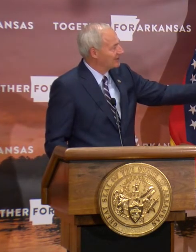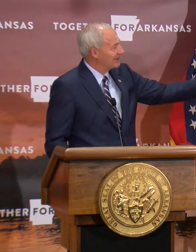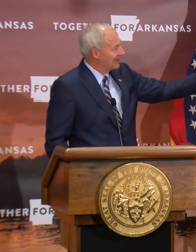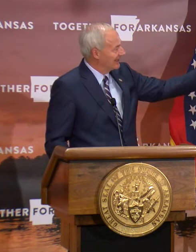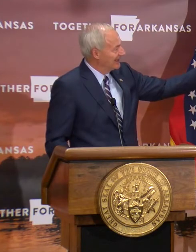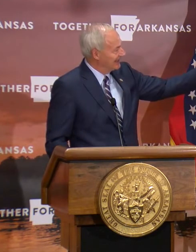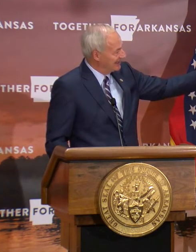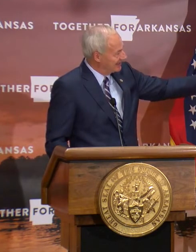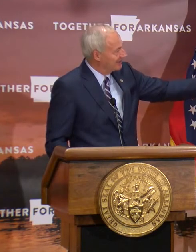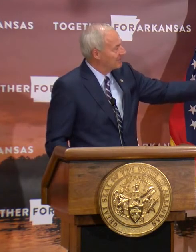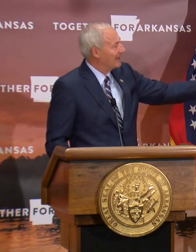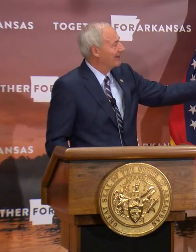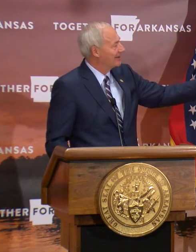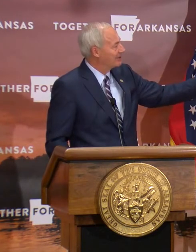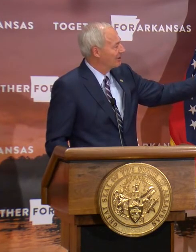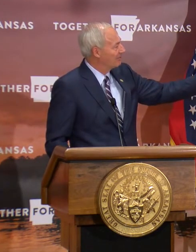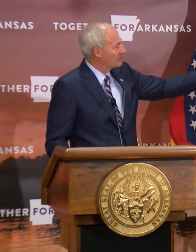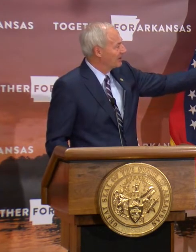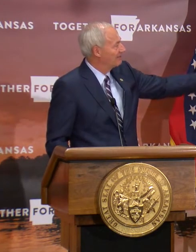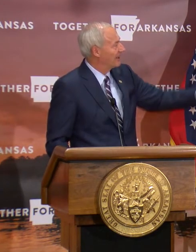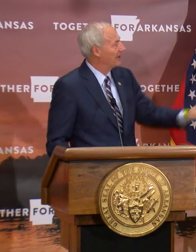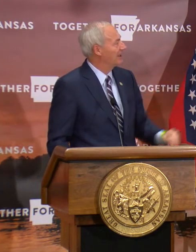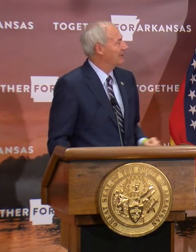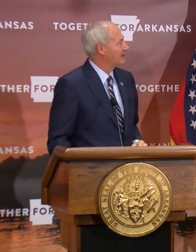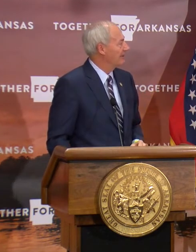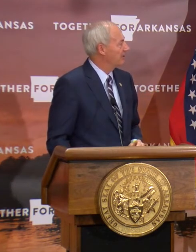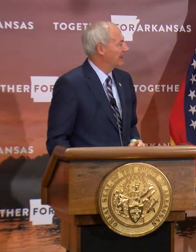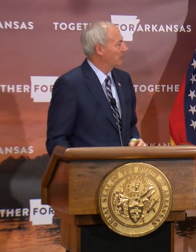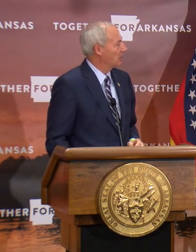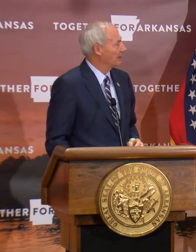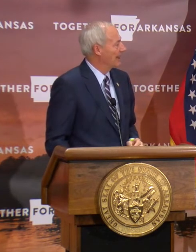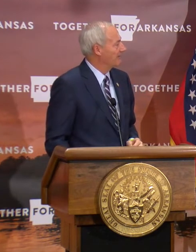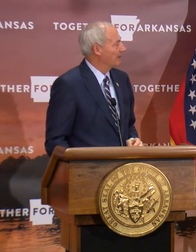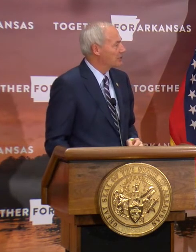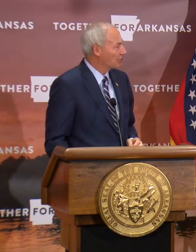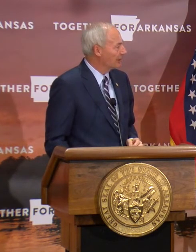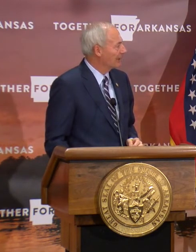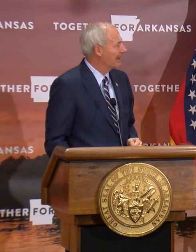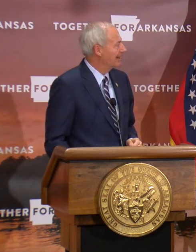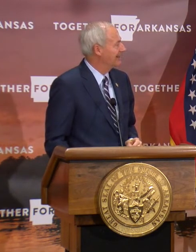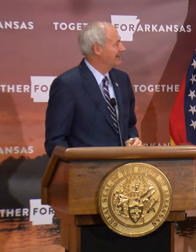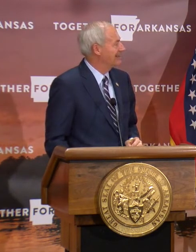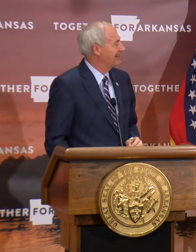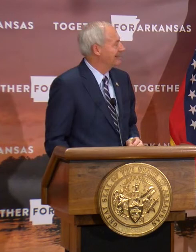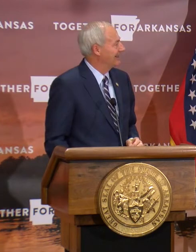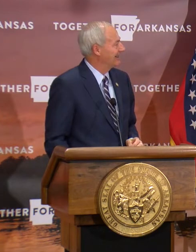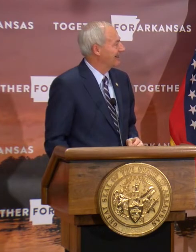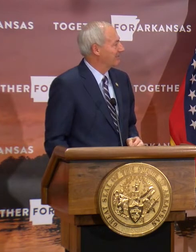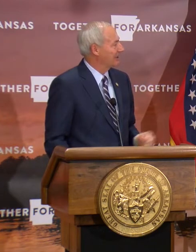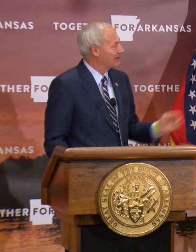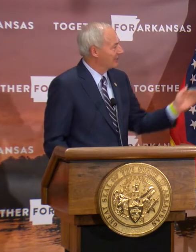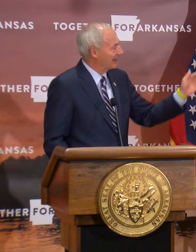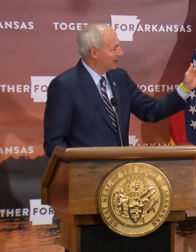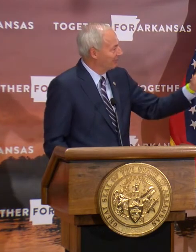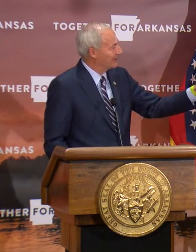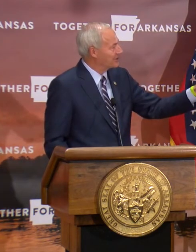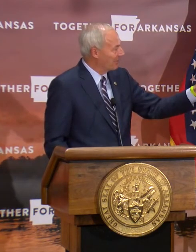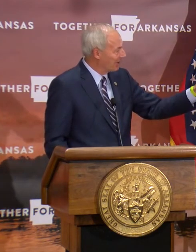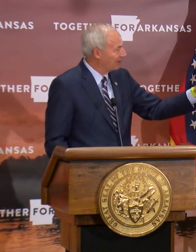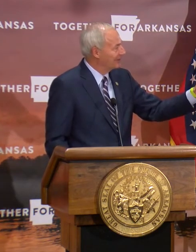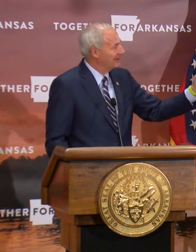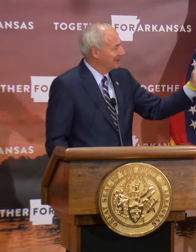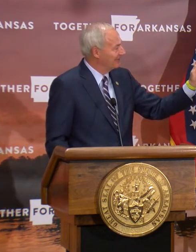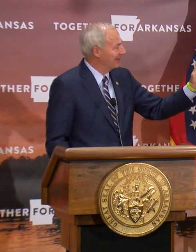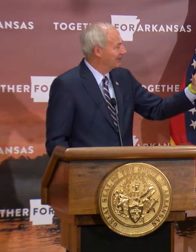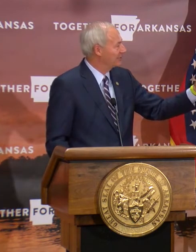we're down today, it dipped down in terms of our seven-day rolling average trend line. I'm pleased with that hopefully